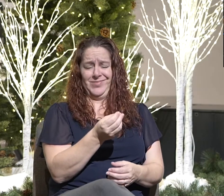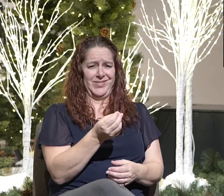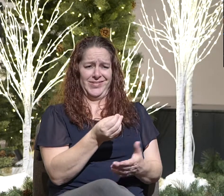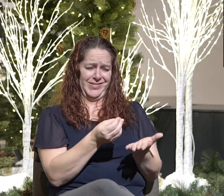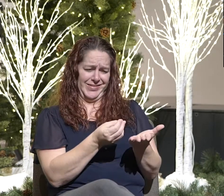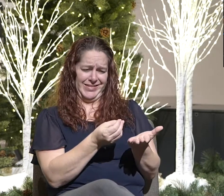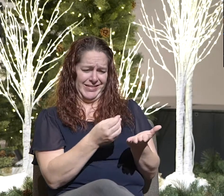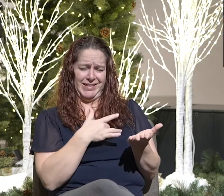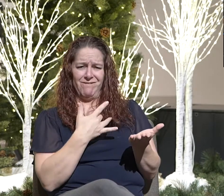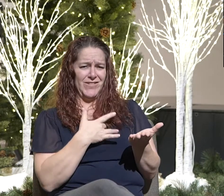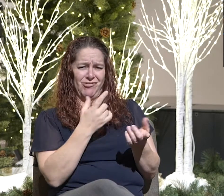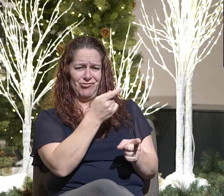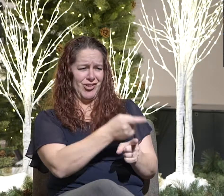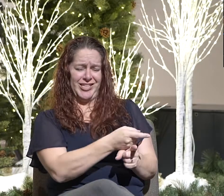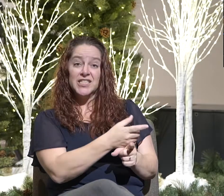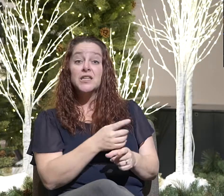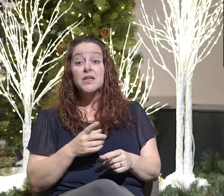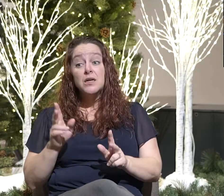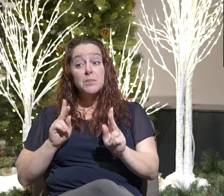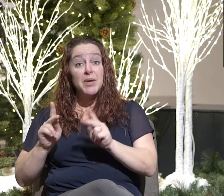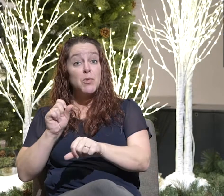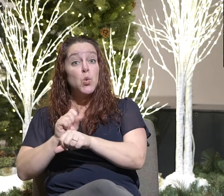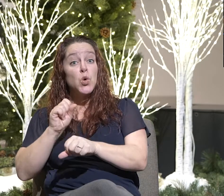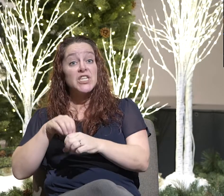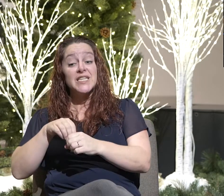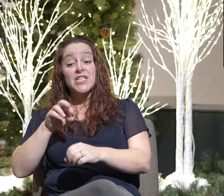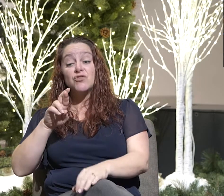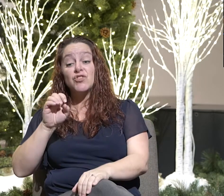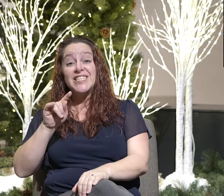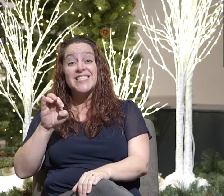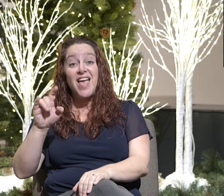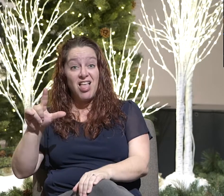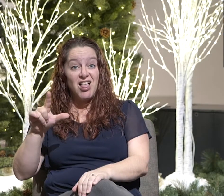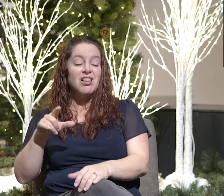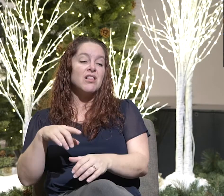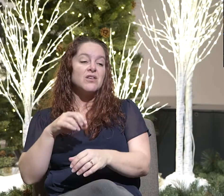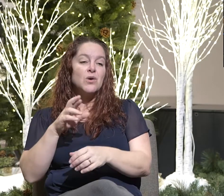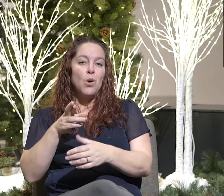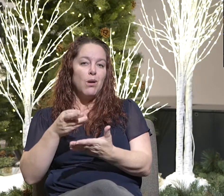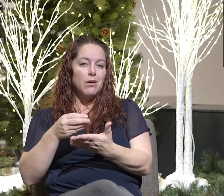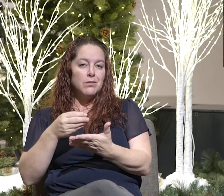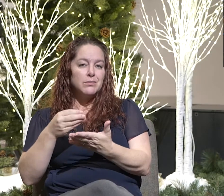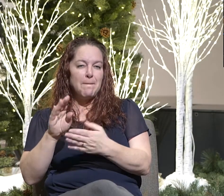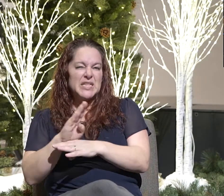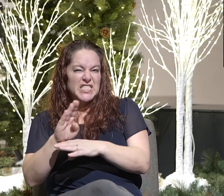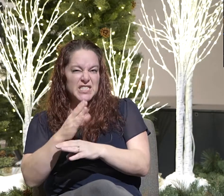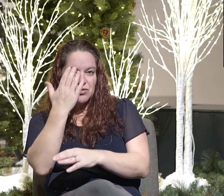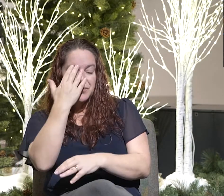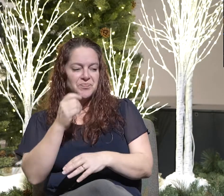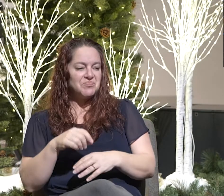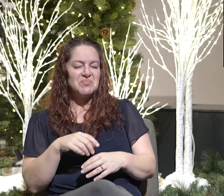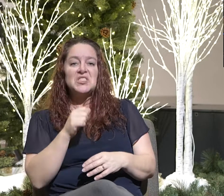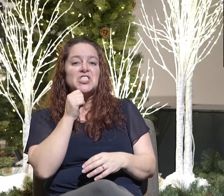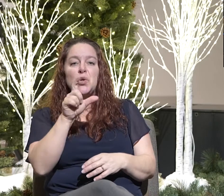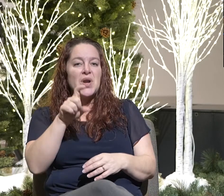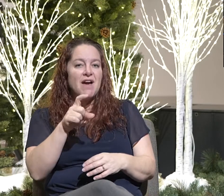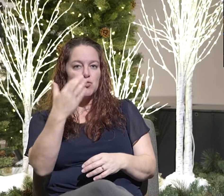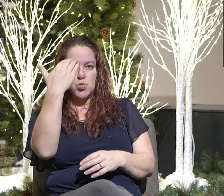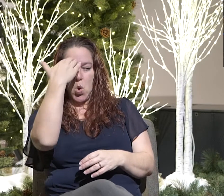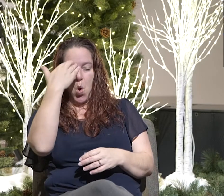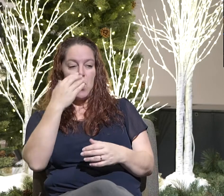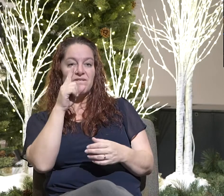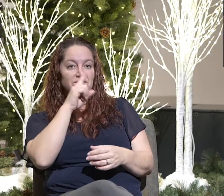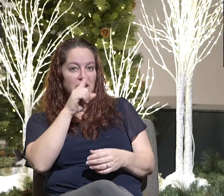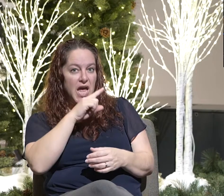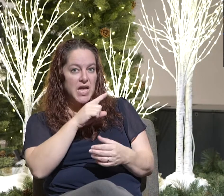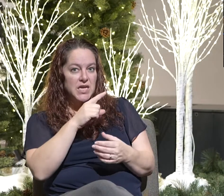this doesn't feel right. Those who've worked in retail long enough or cash handling, you'll be like, you don't need to know what a counterfeit feels like, but you